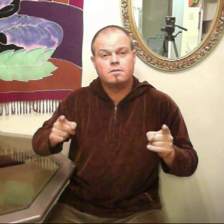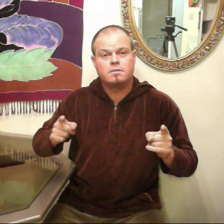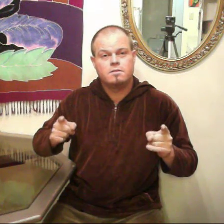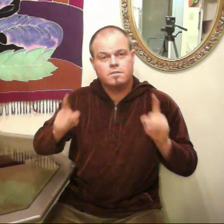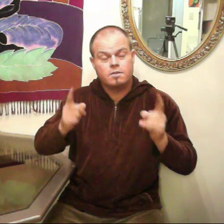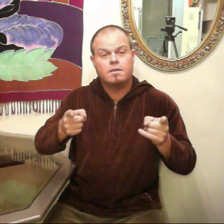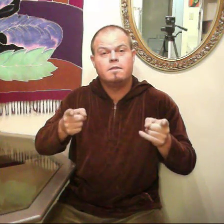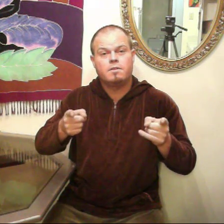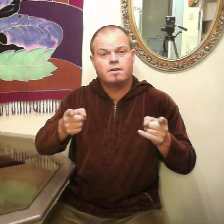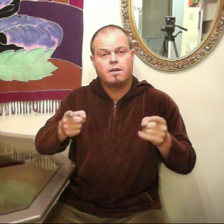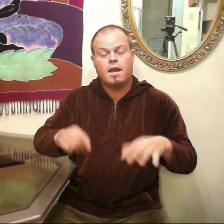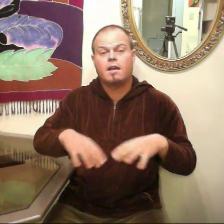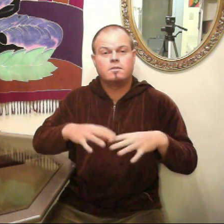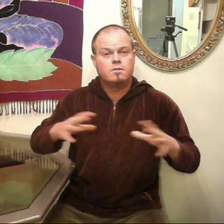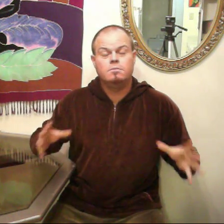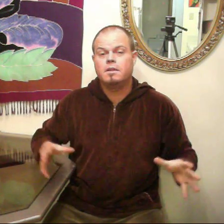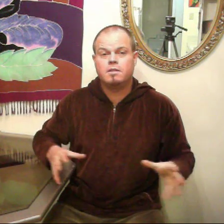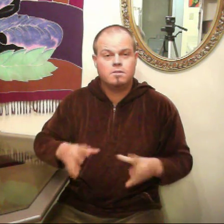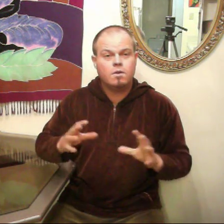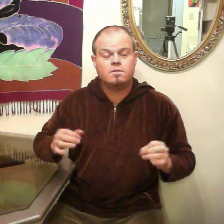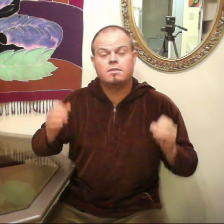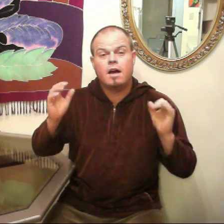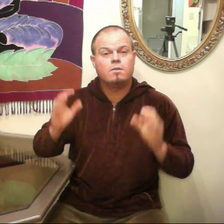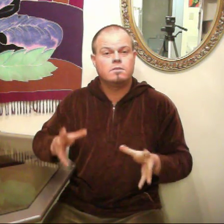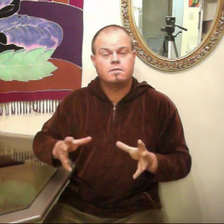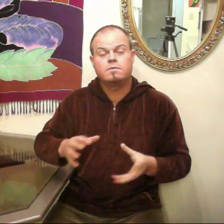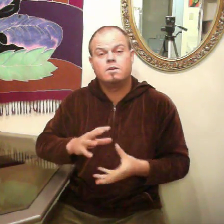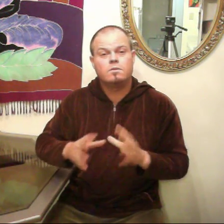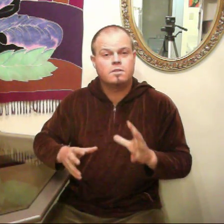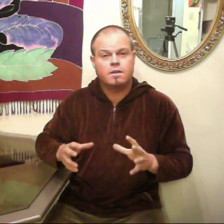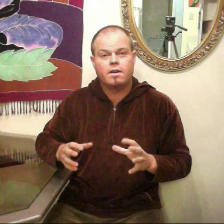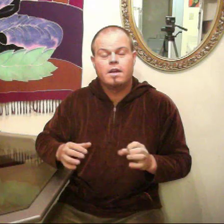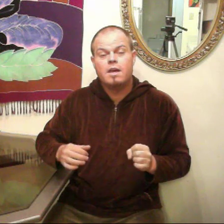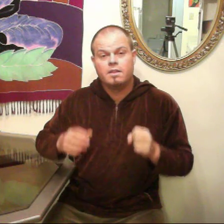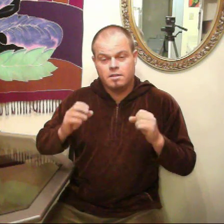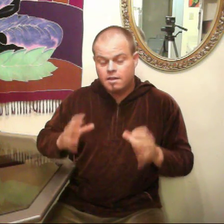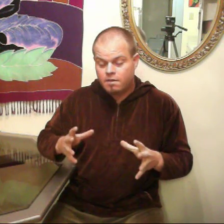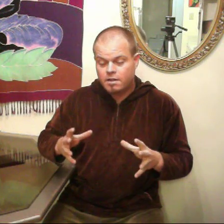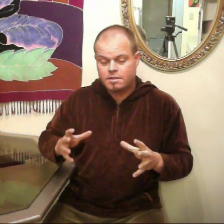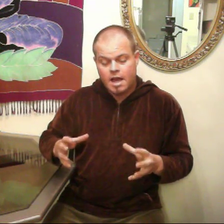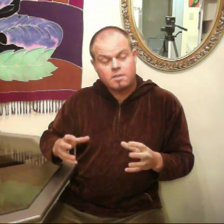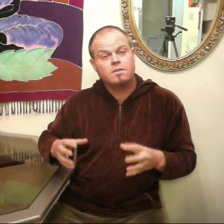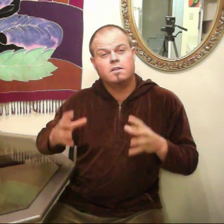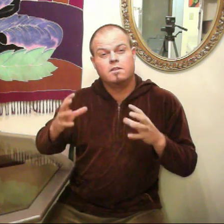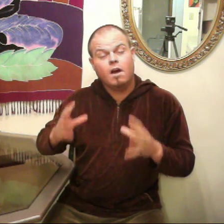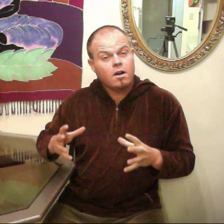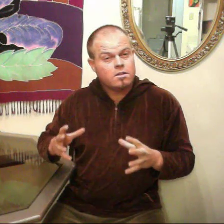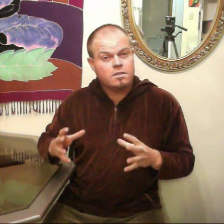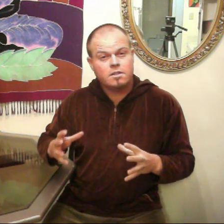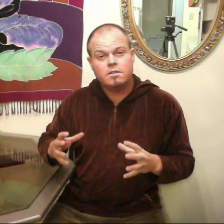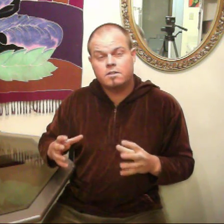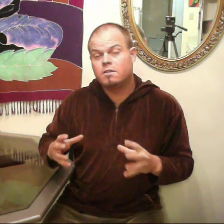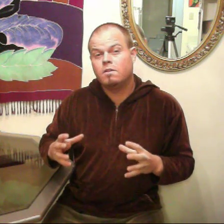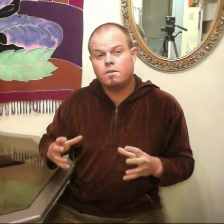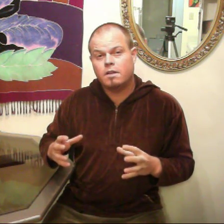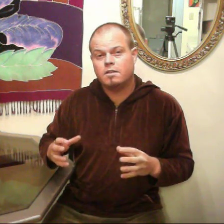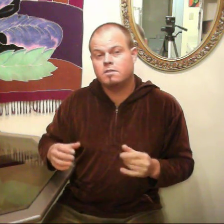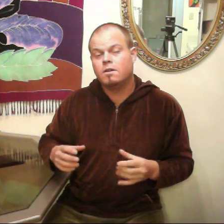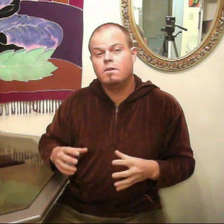your liver has too many stones, thousands of stones in there. The liver is actually the largest internal organ. So,